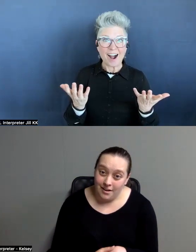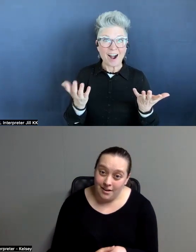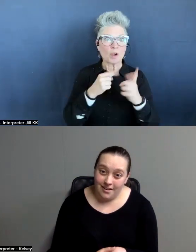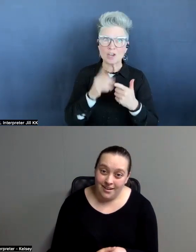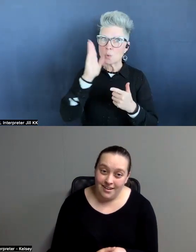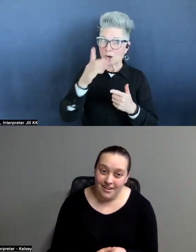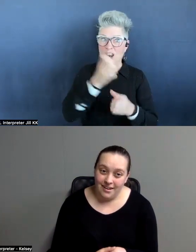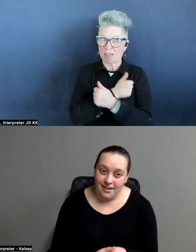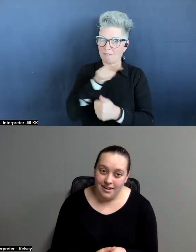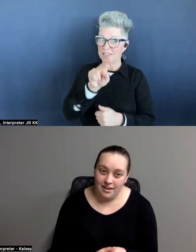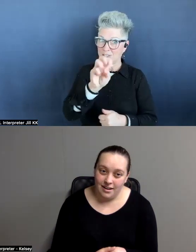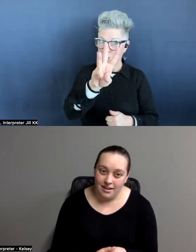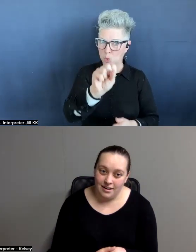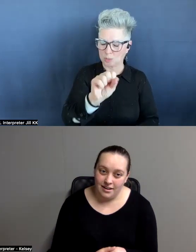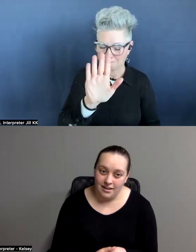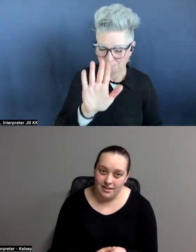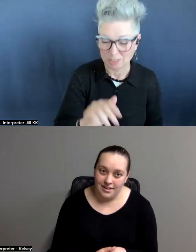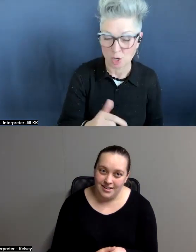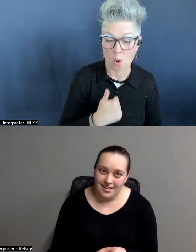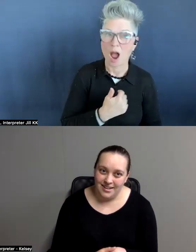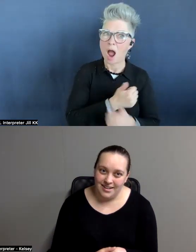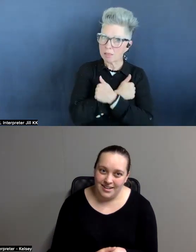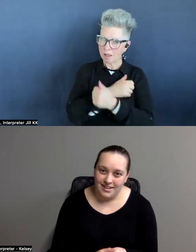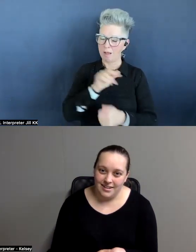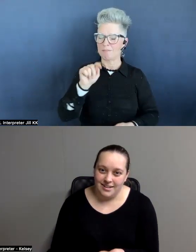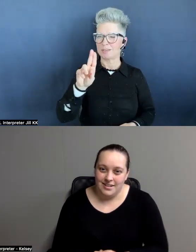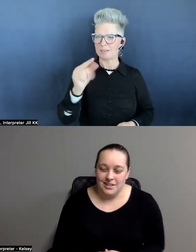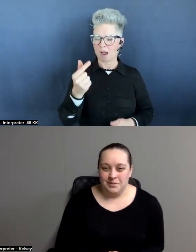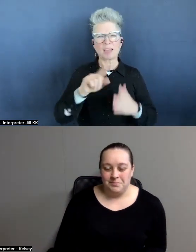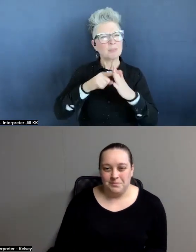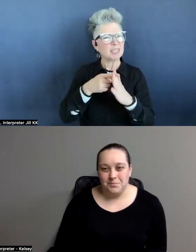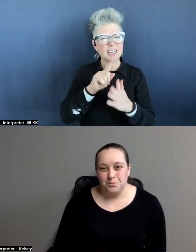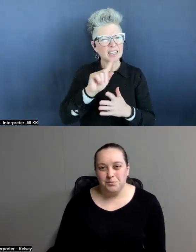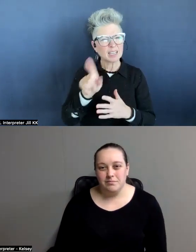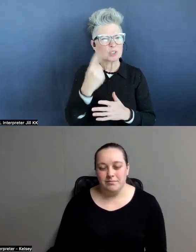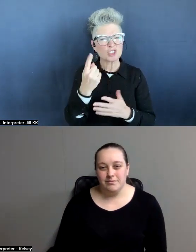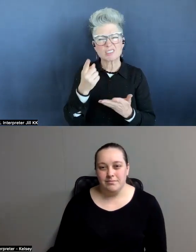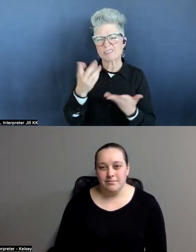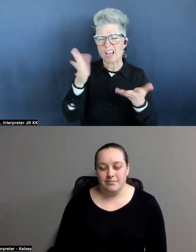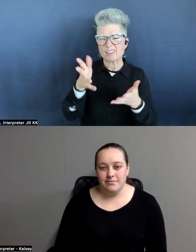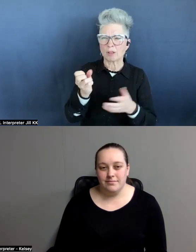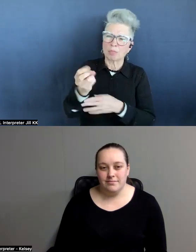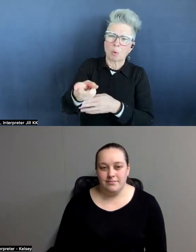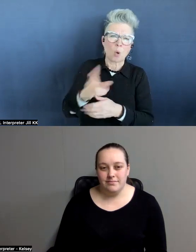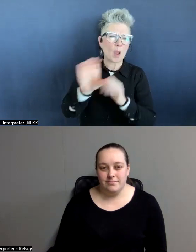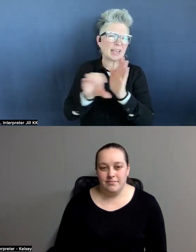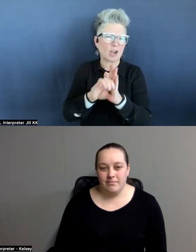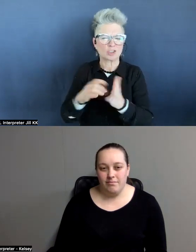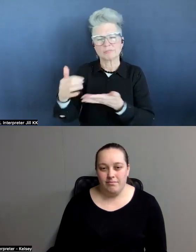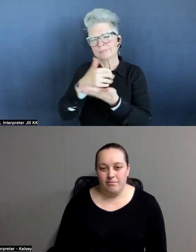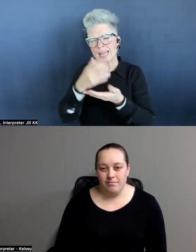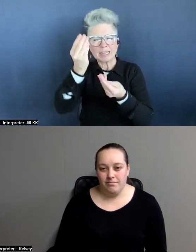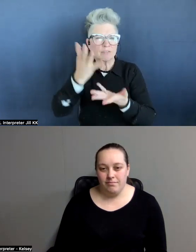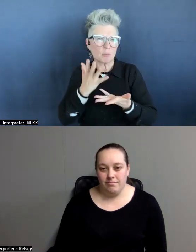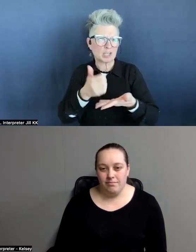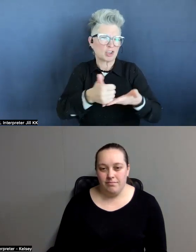news. So I loved Tug. And in the beginning, he was just this throwaway character who was getting information and helping me pass some stuff